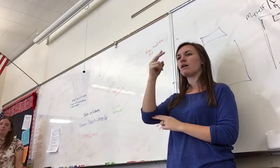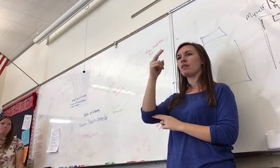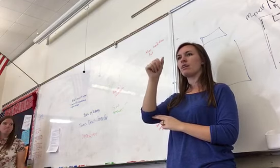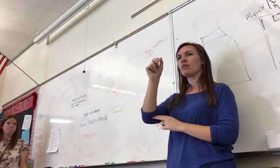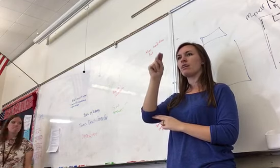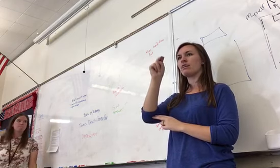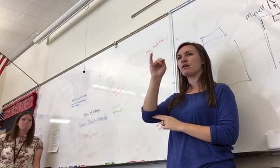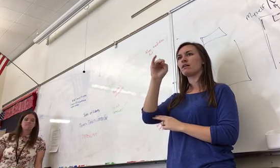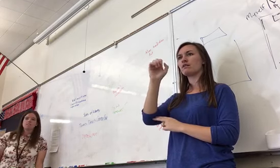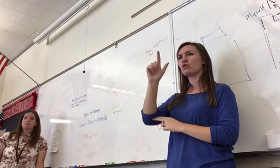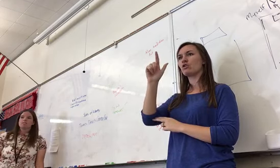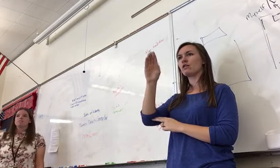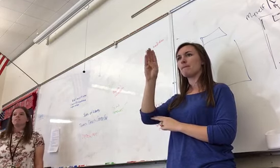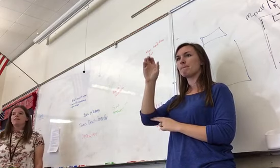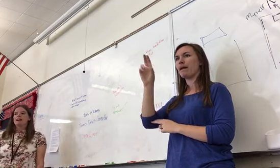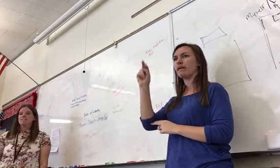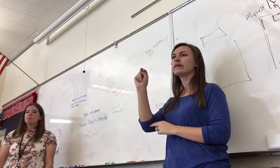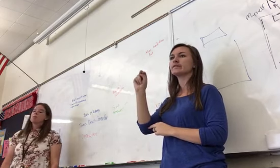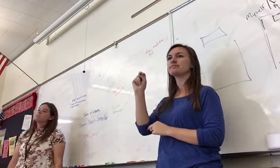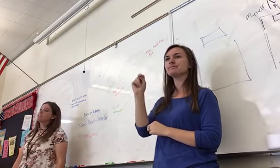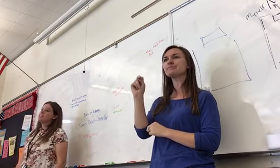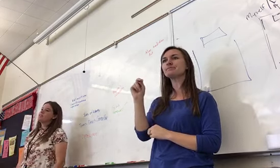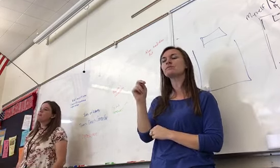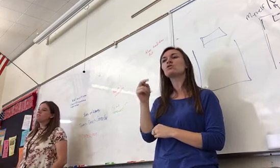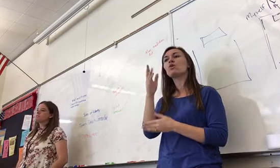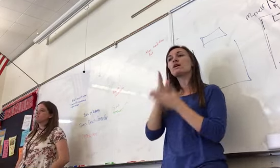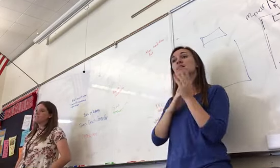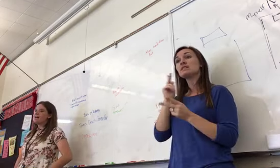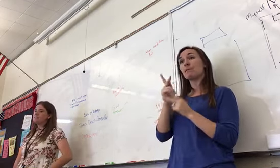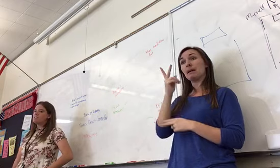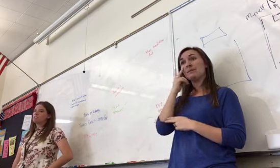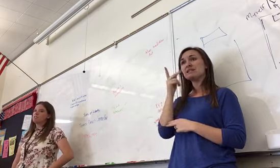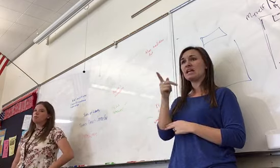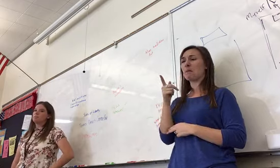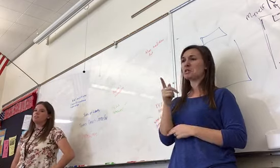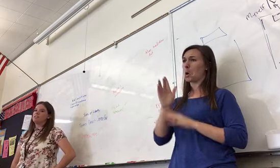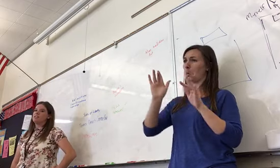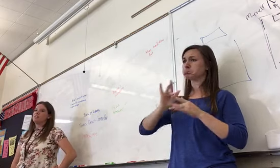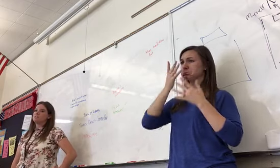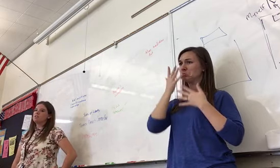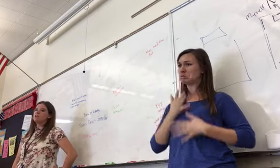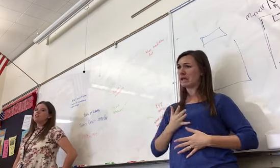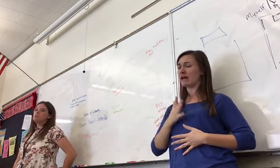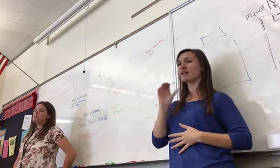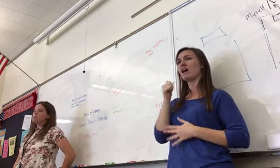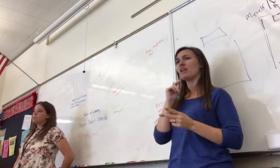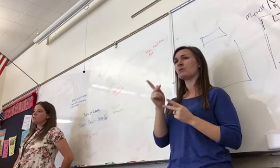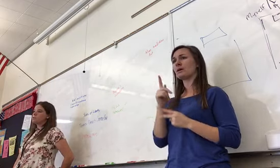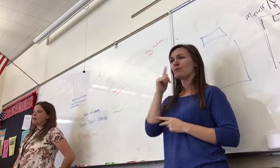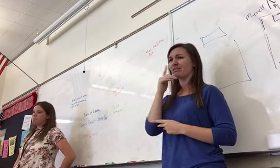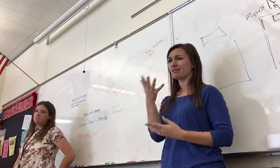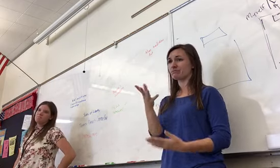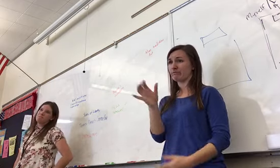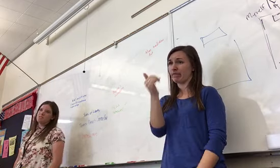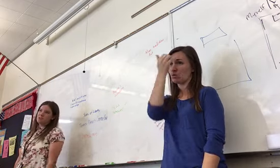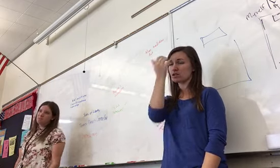Bacon. Yeah, some people see him as a really sad figure. Some people see him as you were dumb. So,